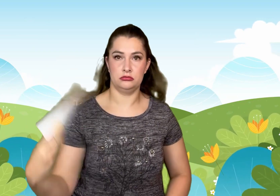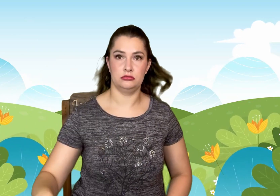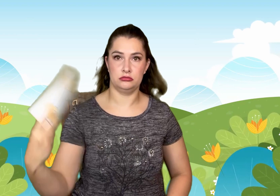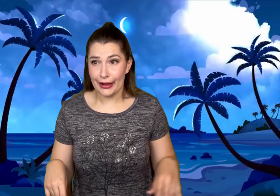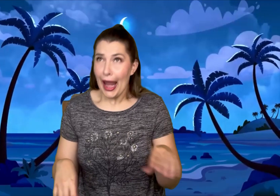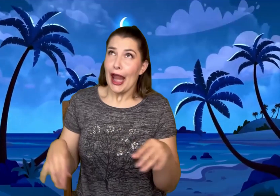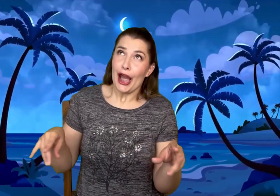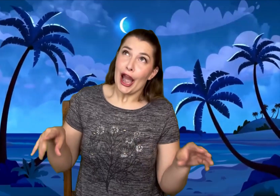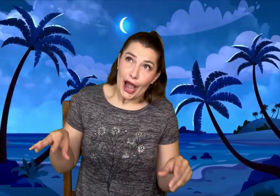Hot!